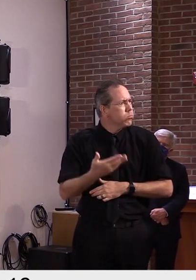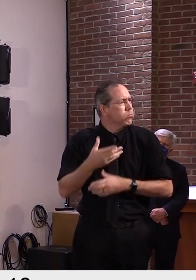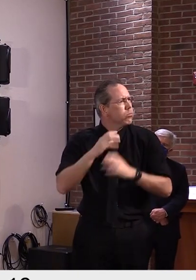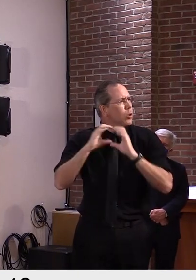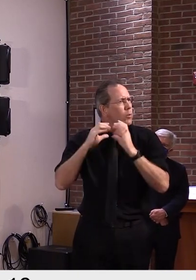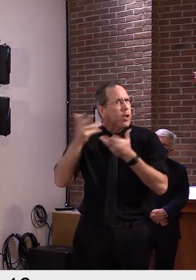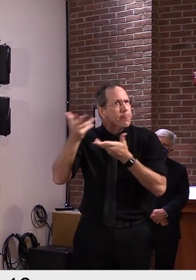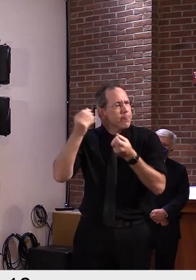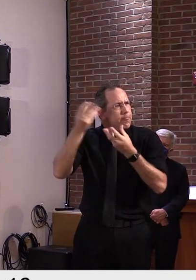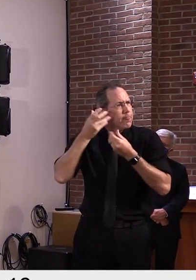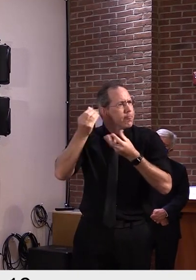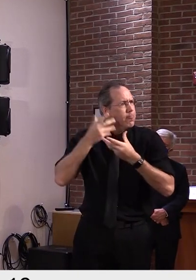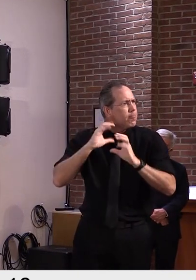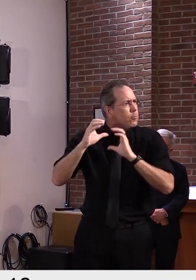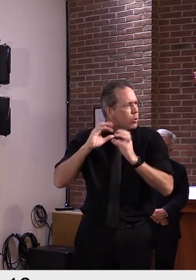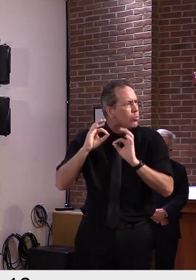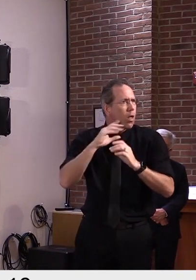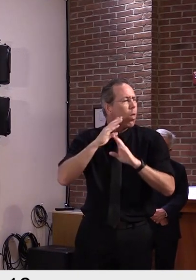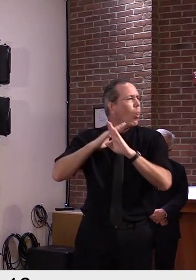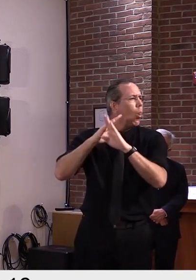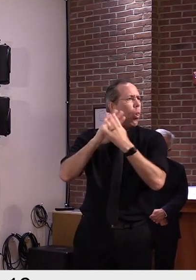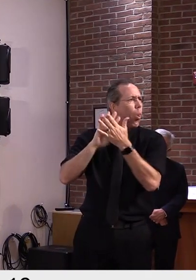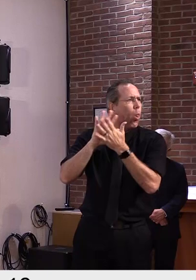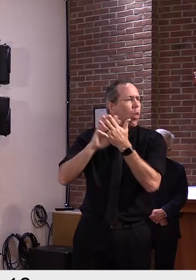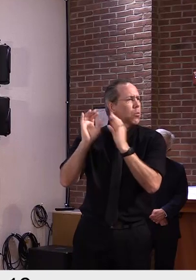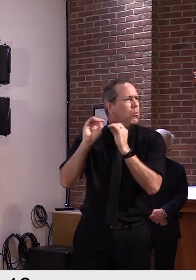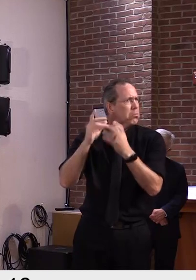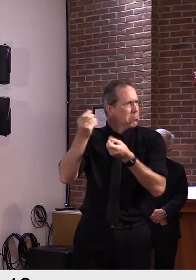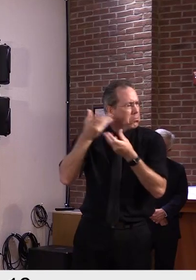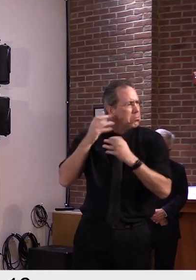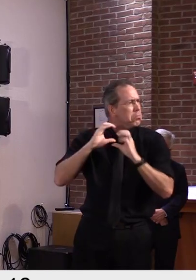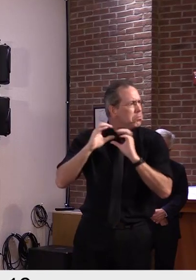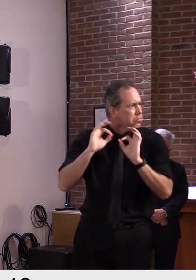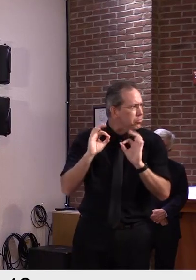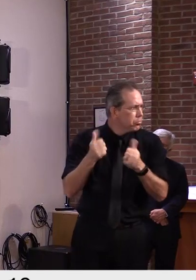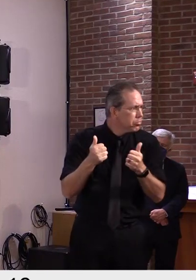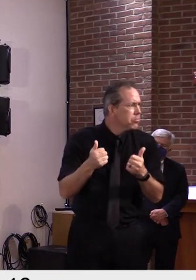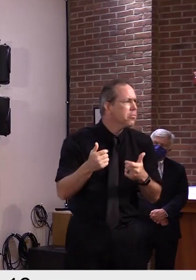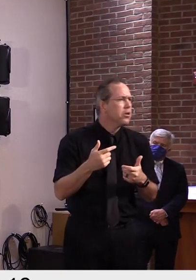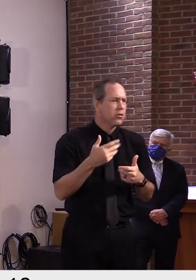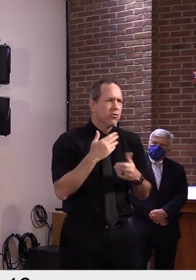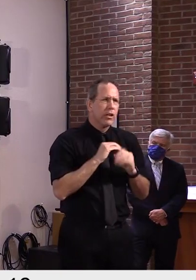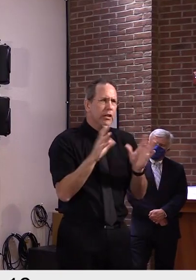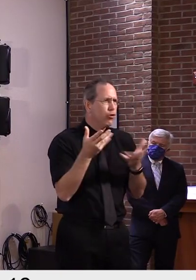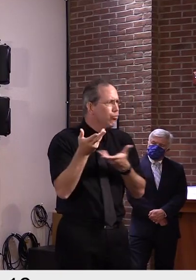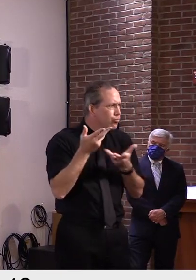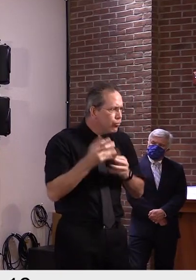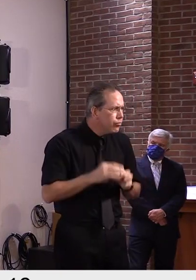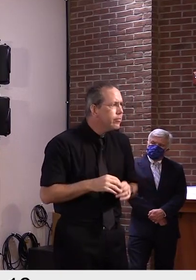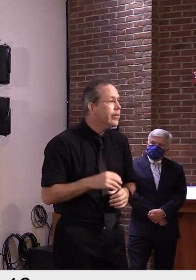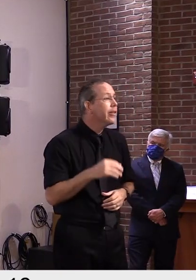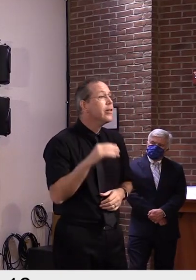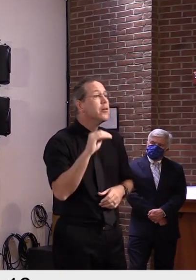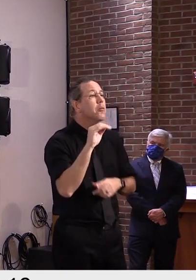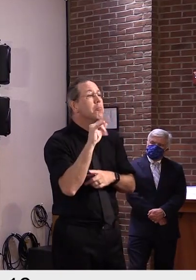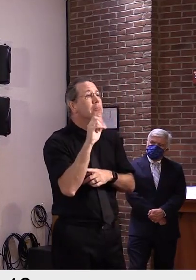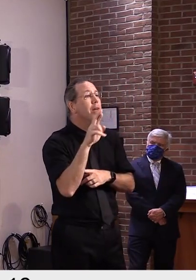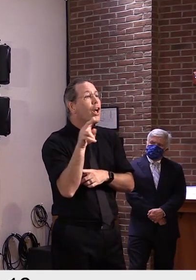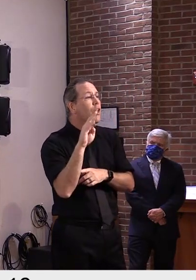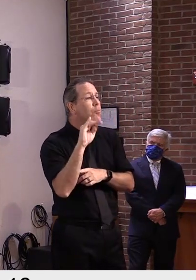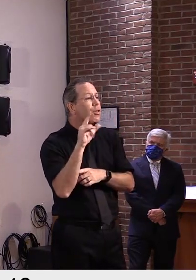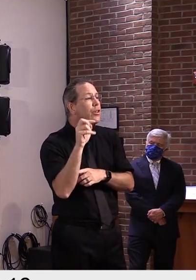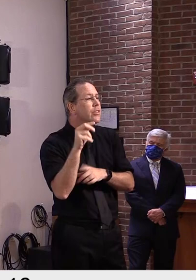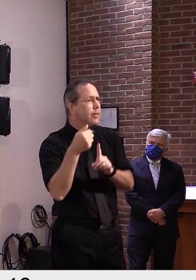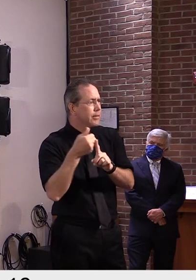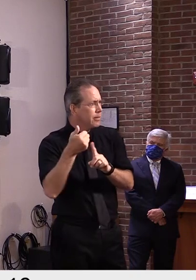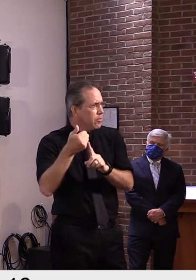So I won't speak for the mayor, but the mayor has been involved in a lot of these discussions, and I think things are working very well in terms